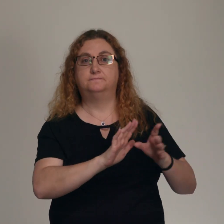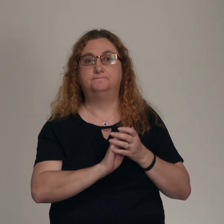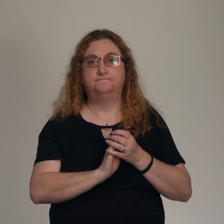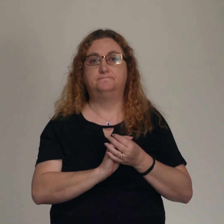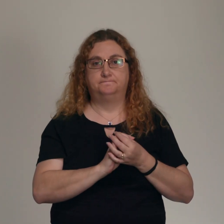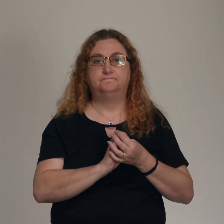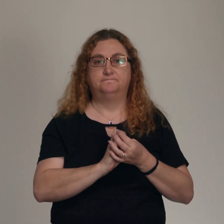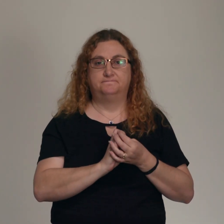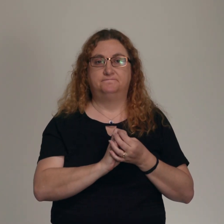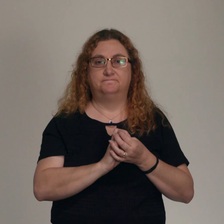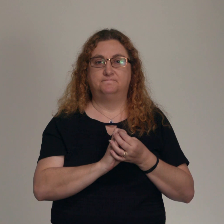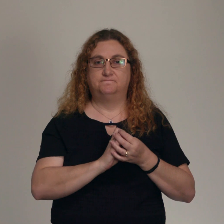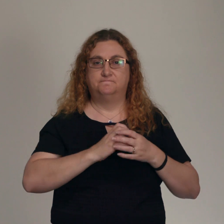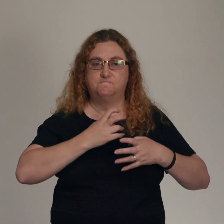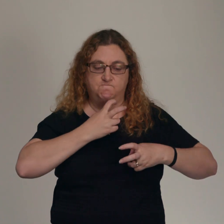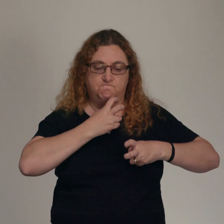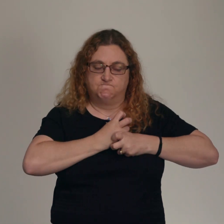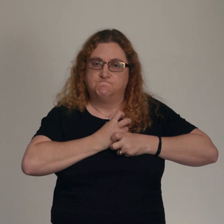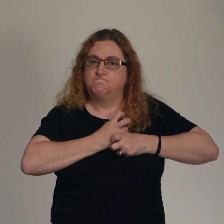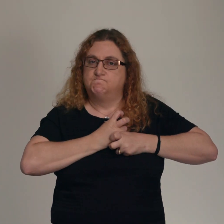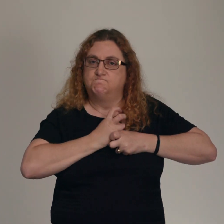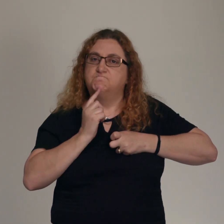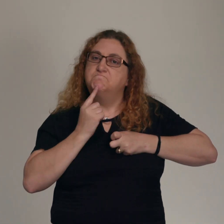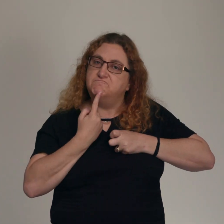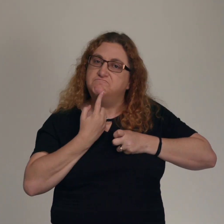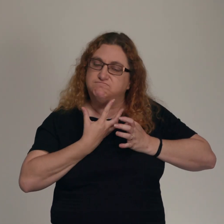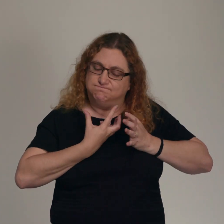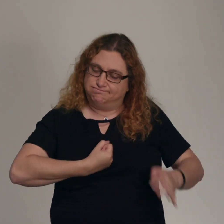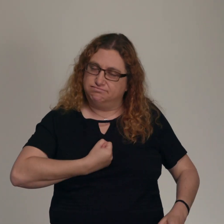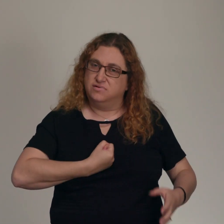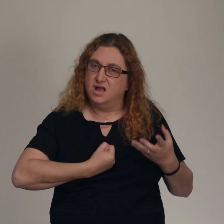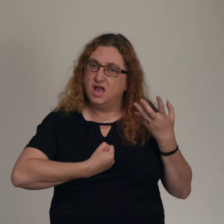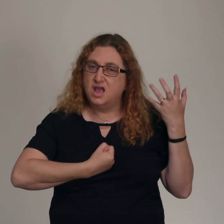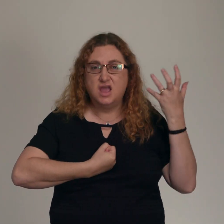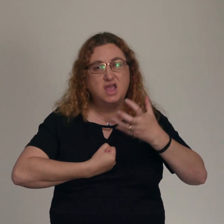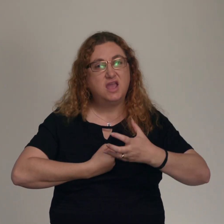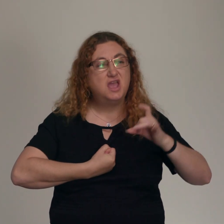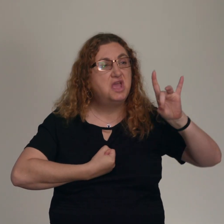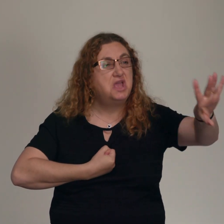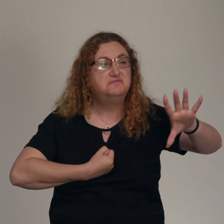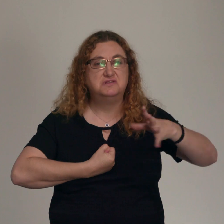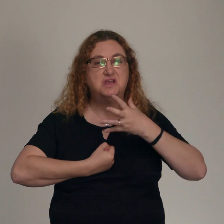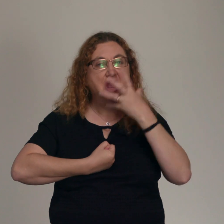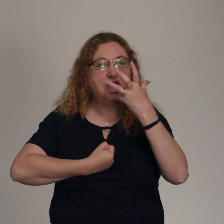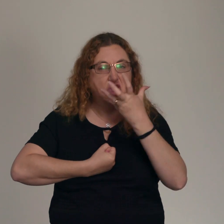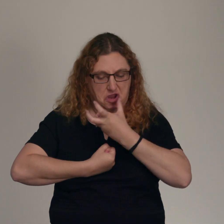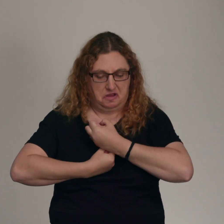Rather than sitting with bitterness and hatred and anger towards people who have hurt us, we offer to our